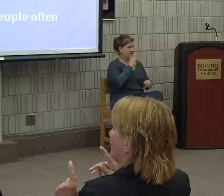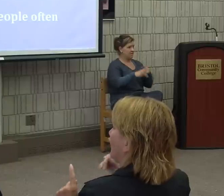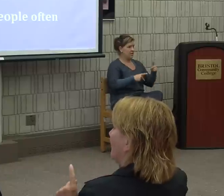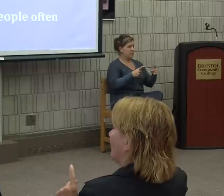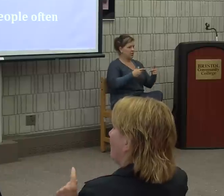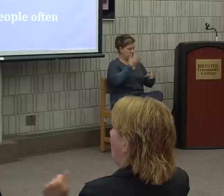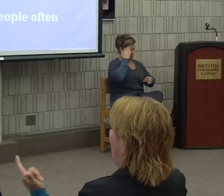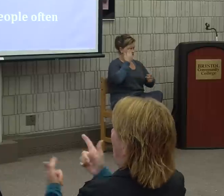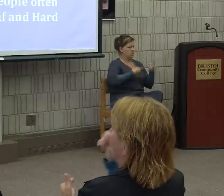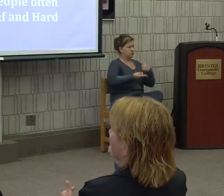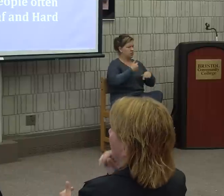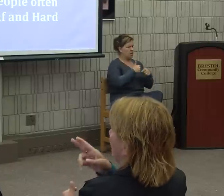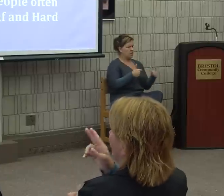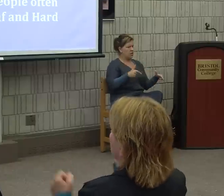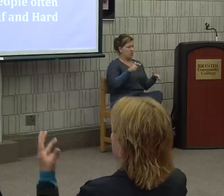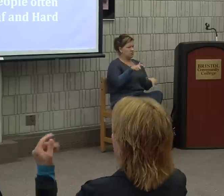So if you could talk about that.